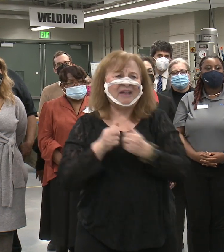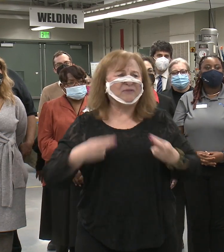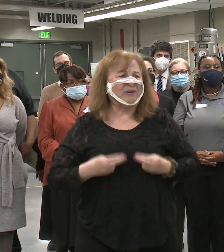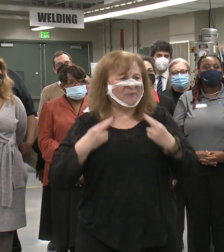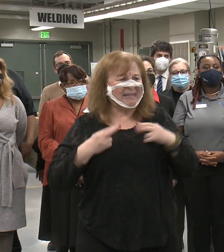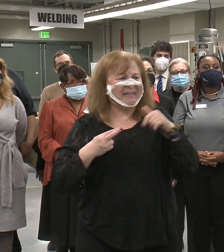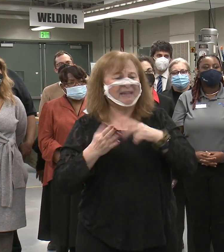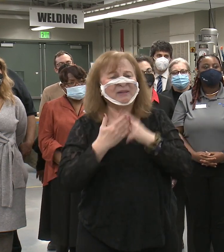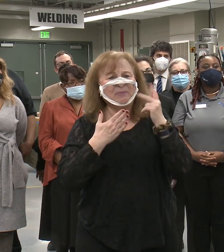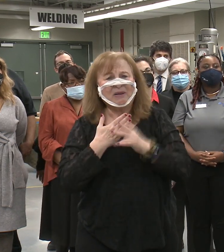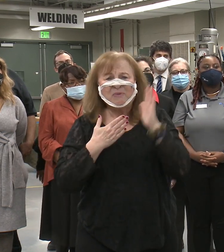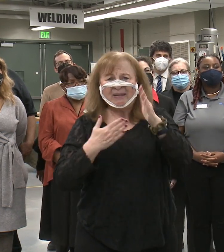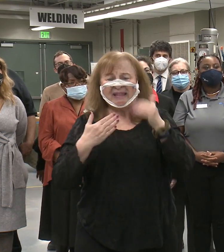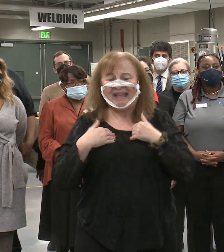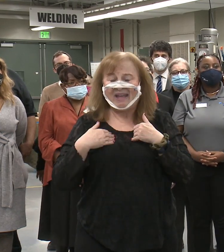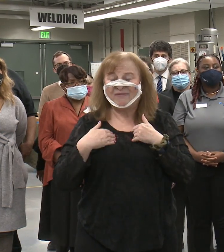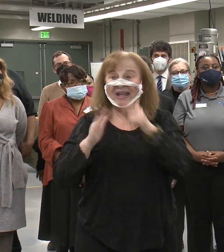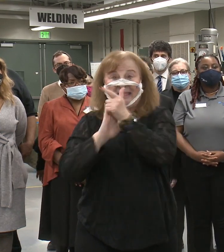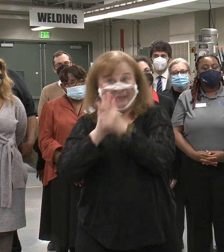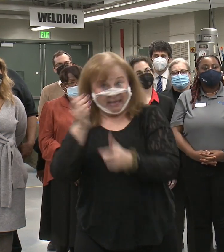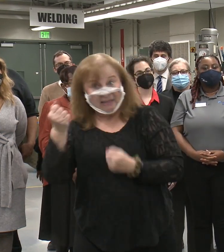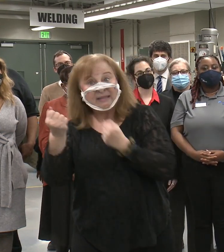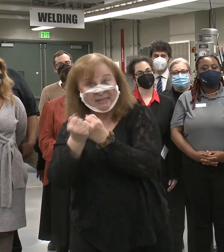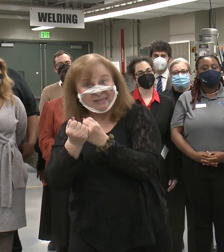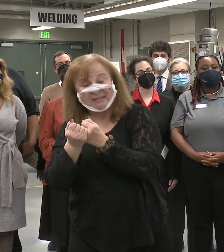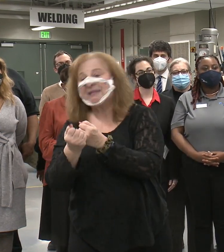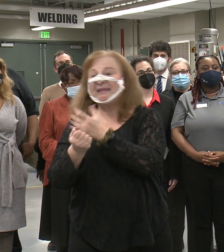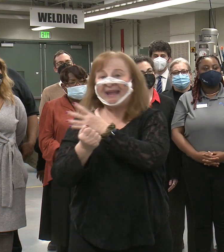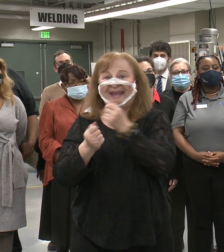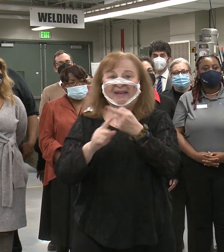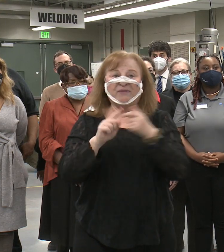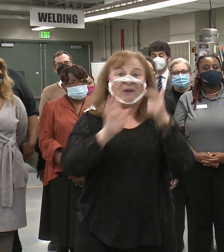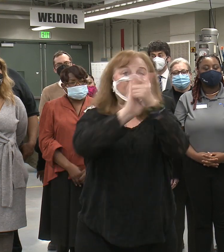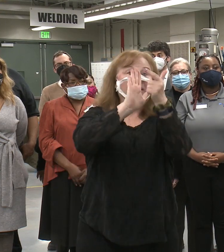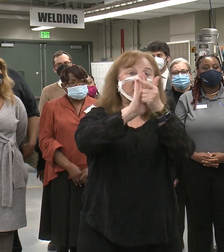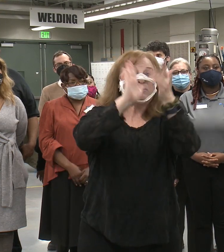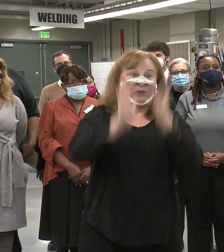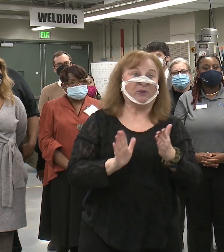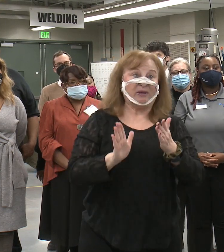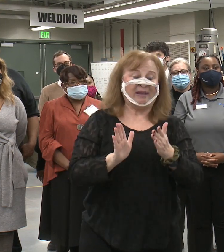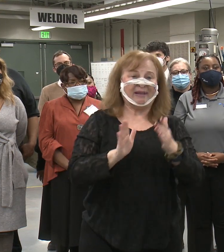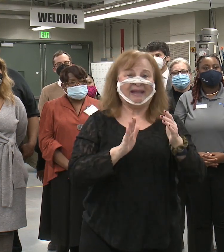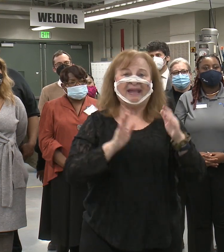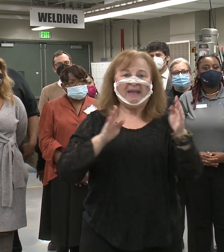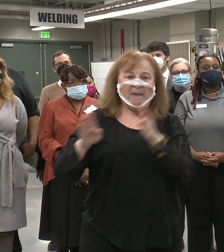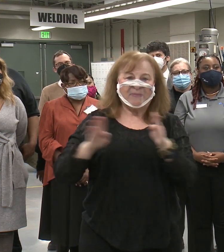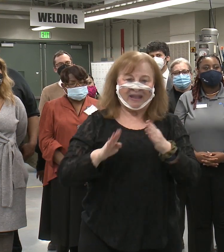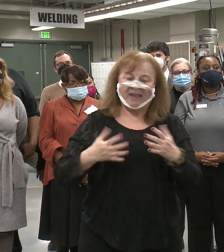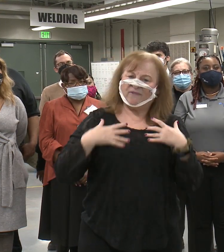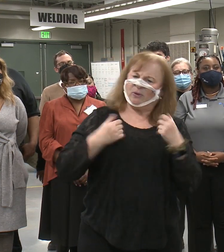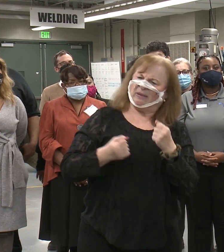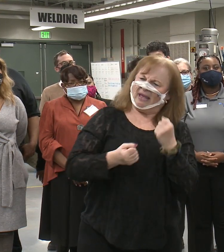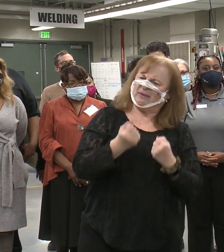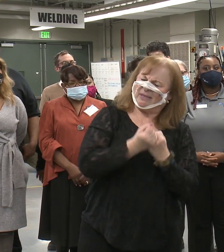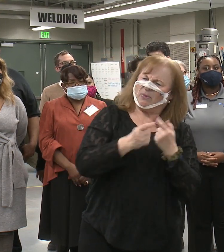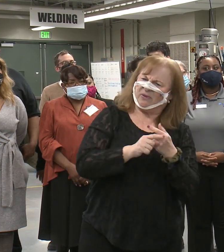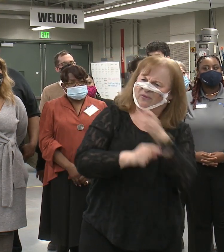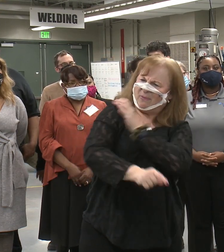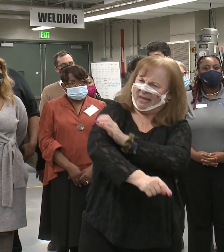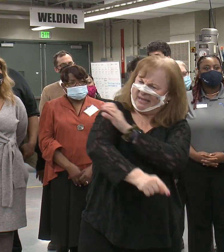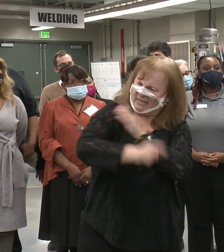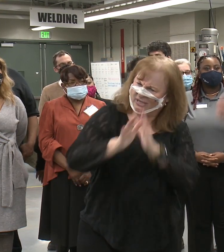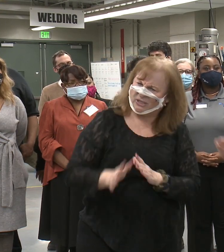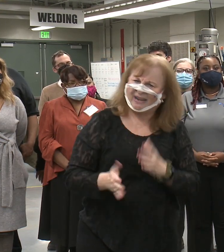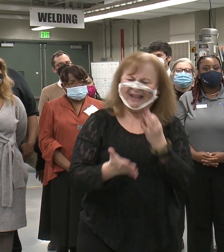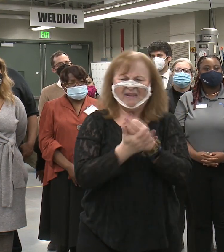resident in these programs will have not only legal assistance but from an attorney, behavioral health support from a clinician, financial empowerment